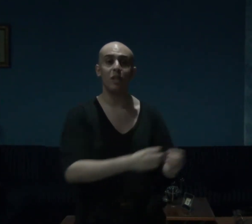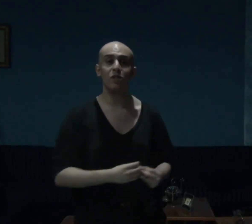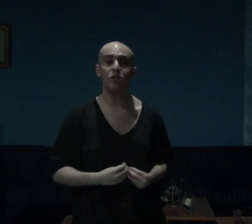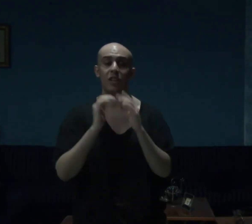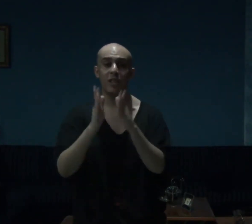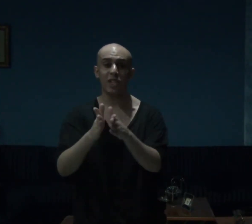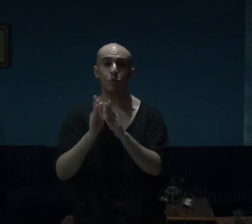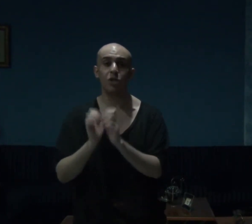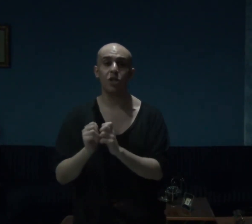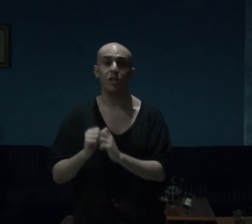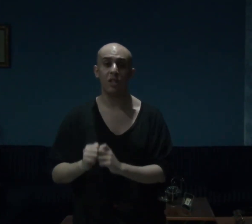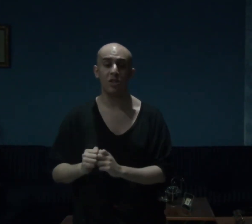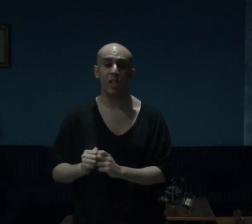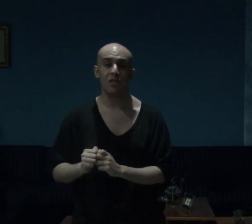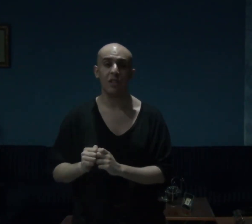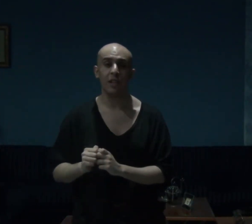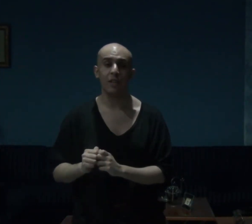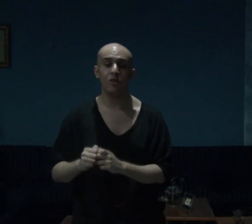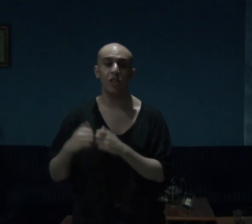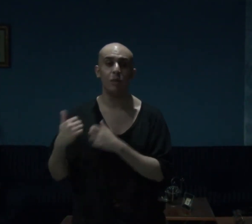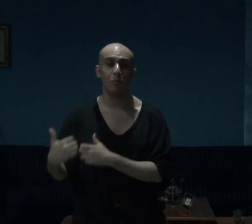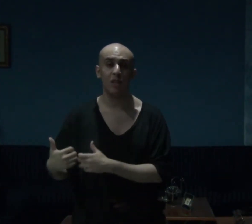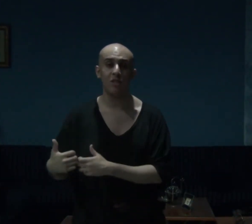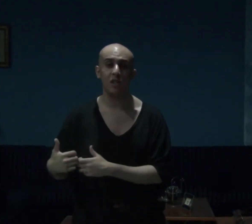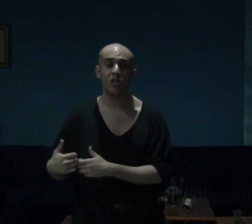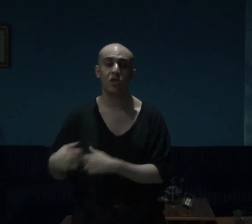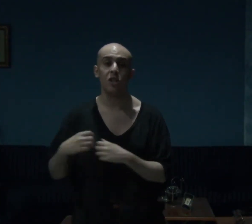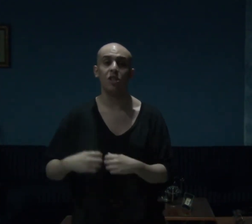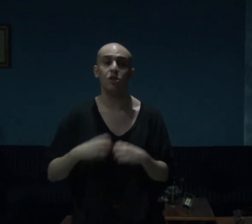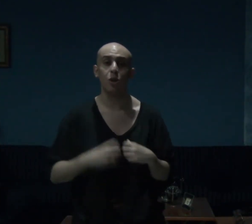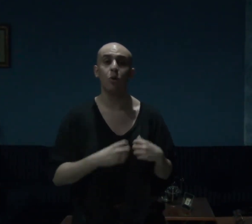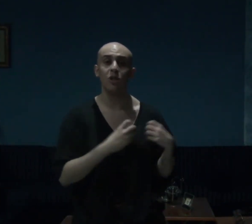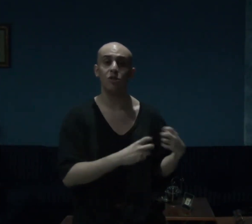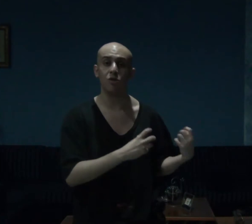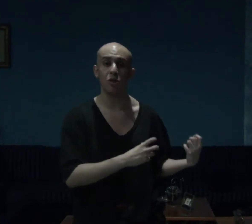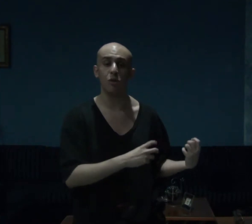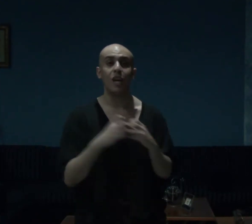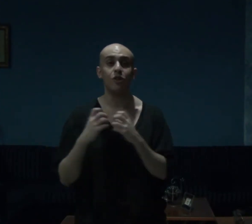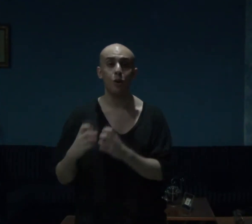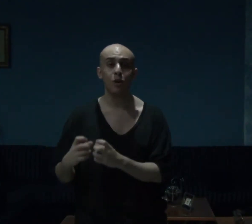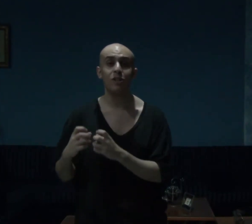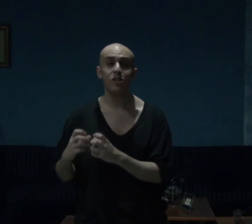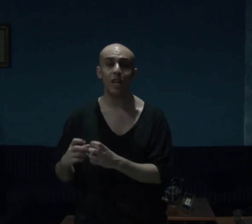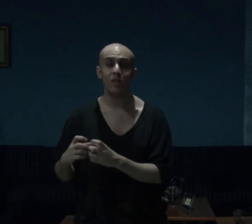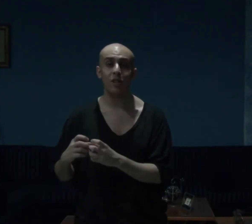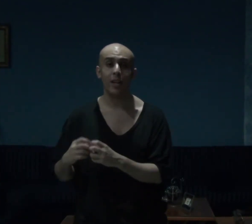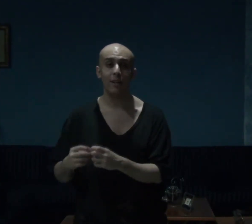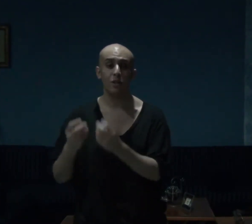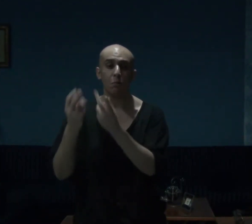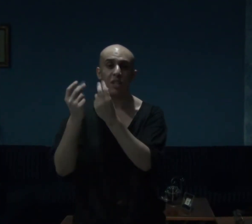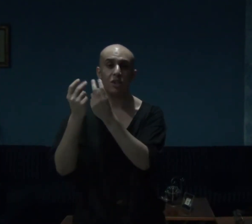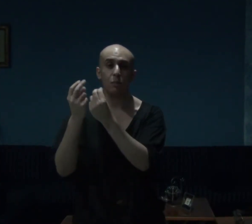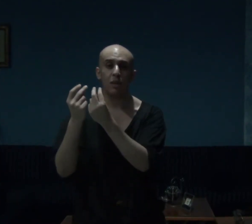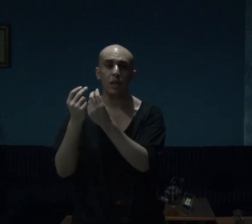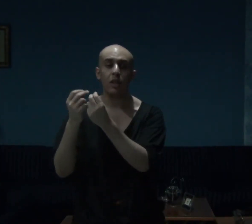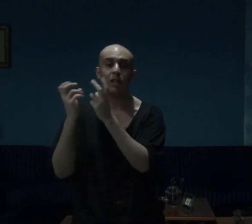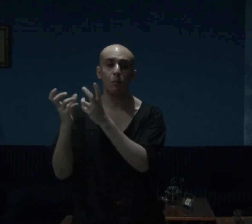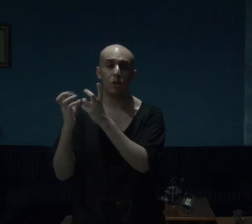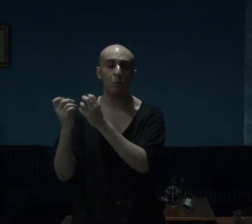and that's what she does guys and gals in the process she earns tokens too and tokens guys and gals means money and the more